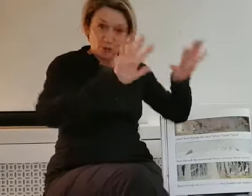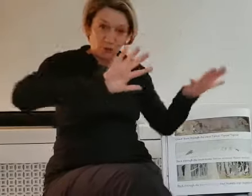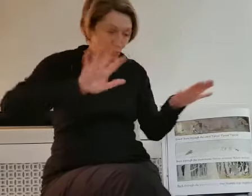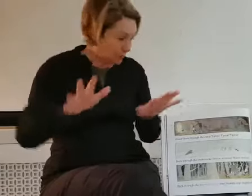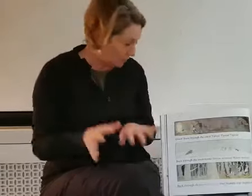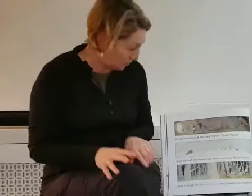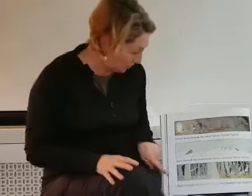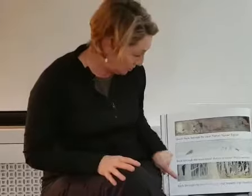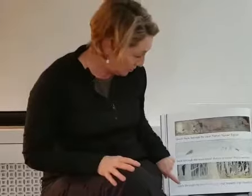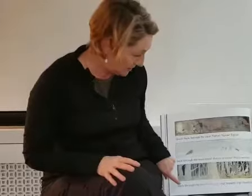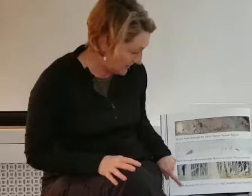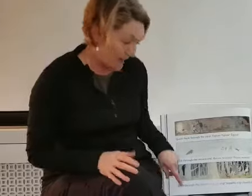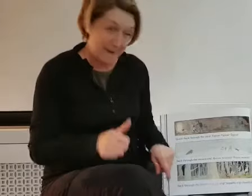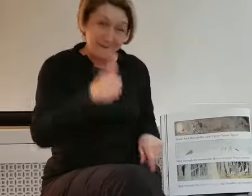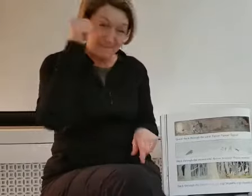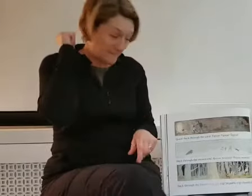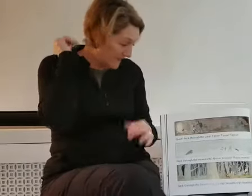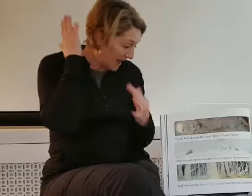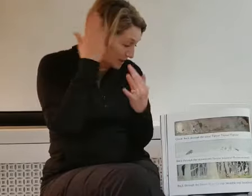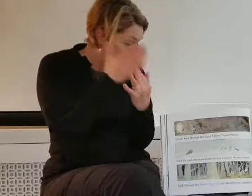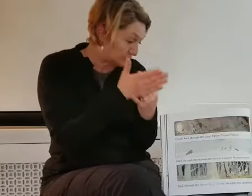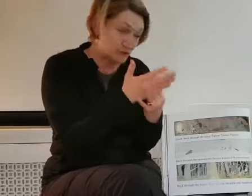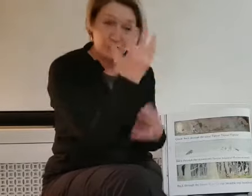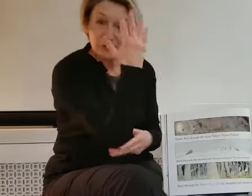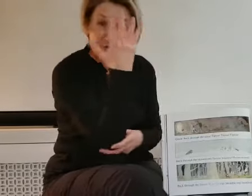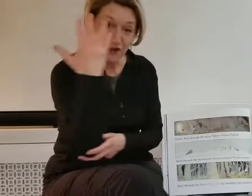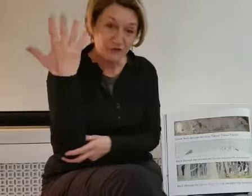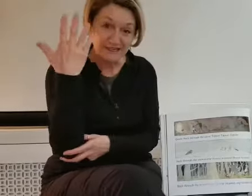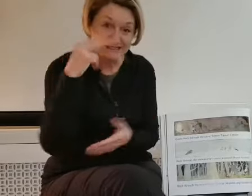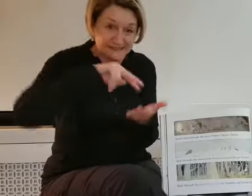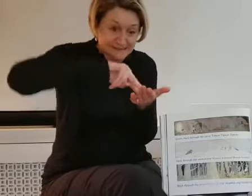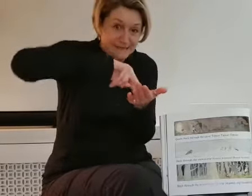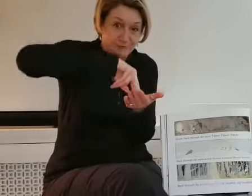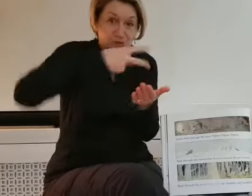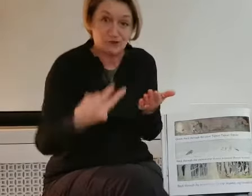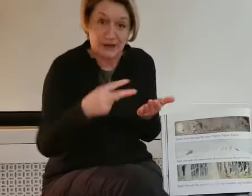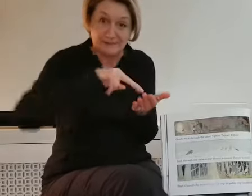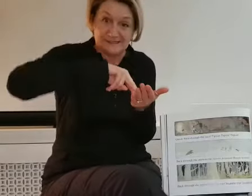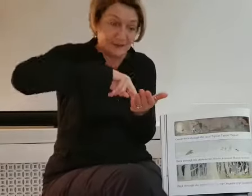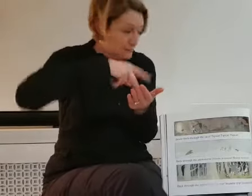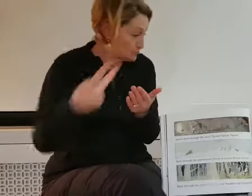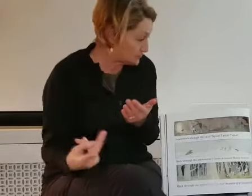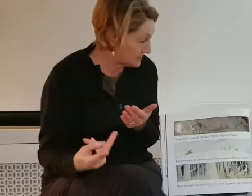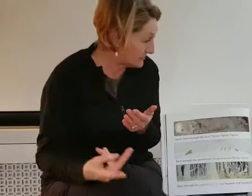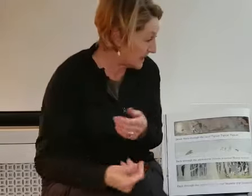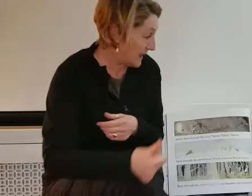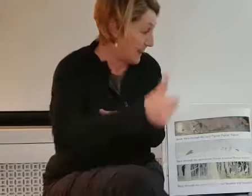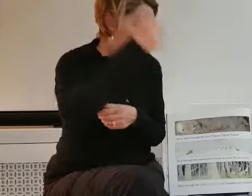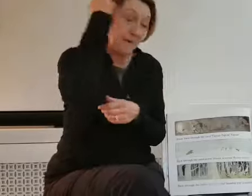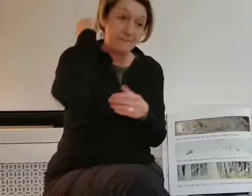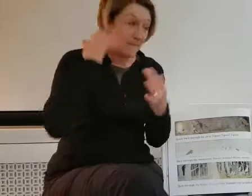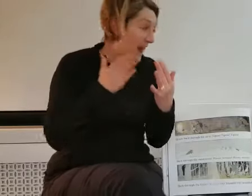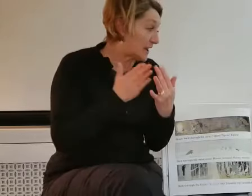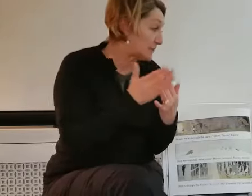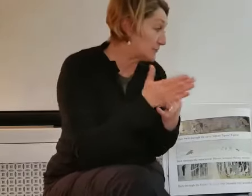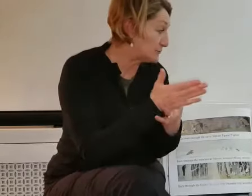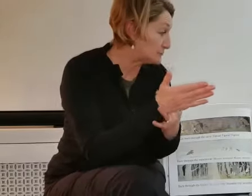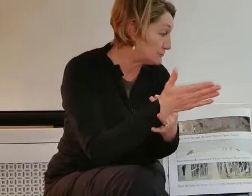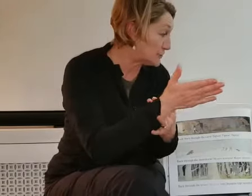woo, woo, woo. Back through the forest. Stumble, trip, stumble, trip. Back through